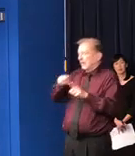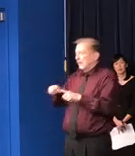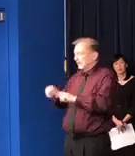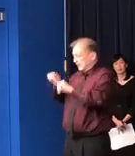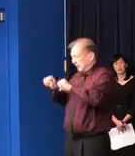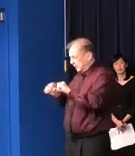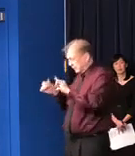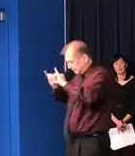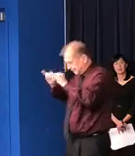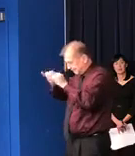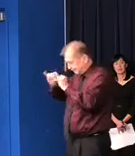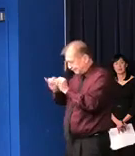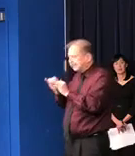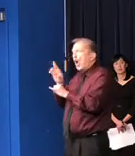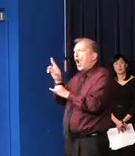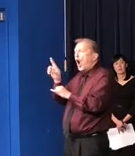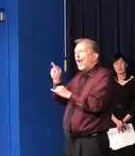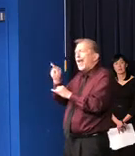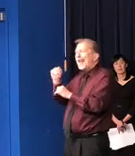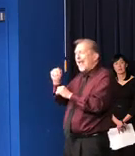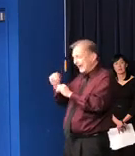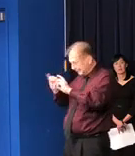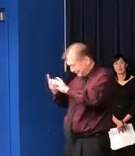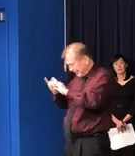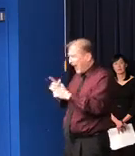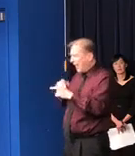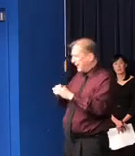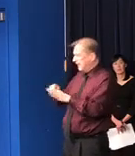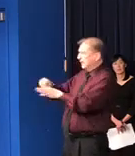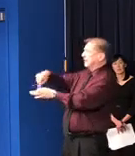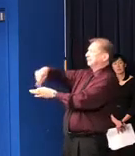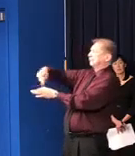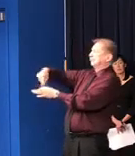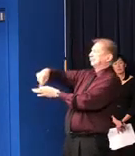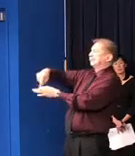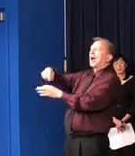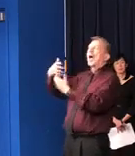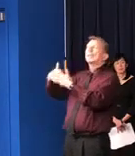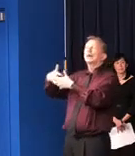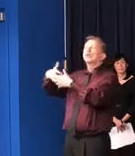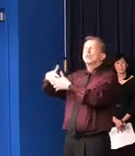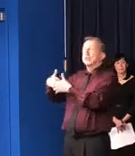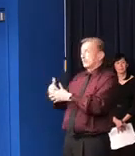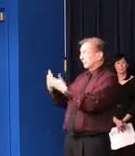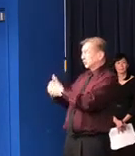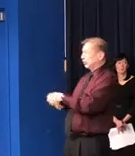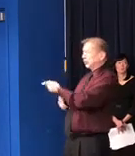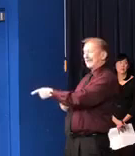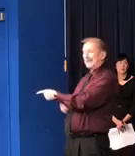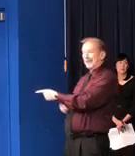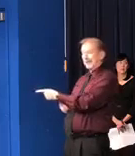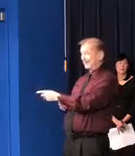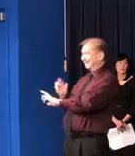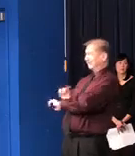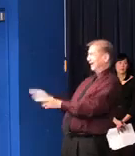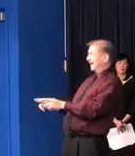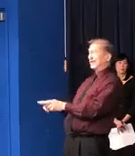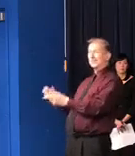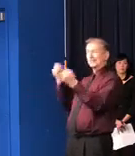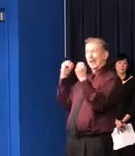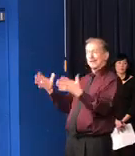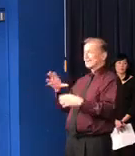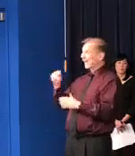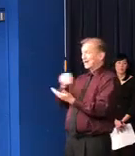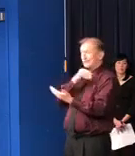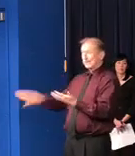And, you know, and then the machines themselves, which are expensive, the Roche machines and others that are available.